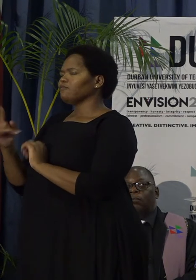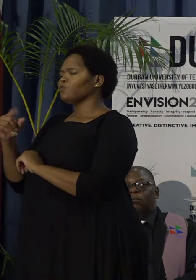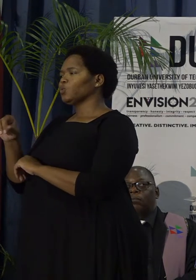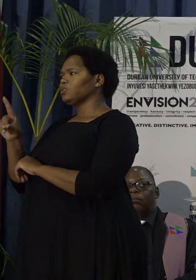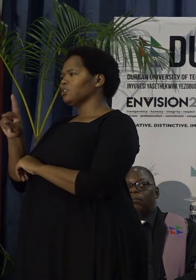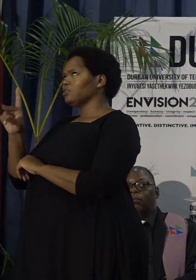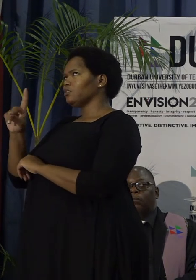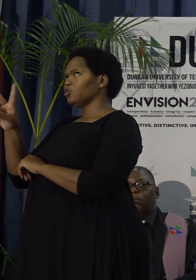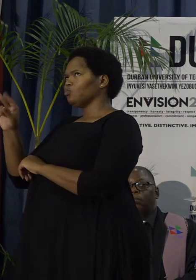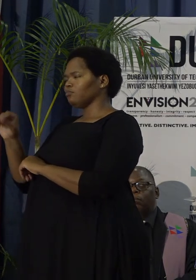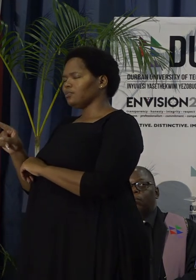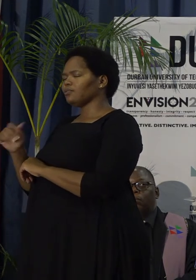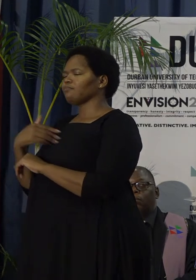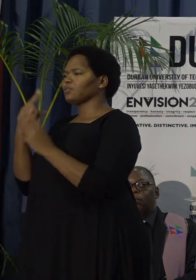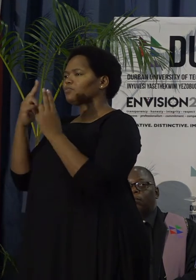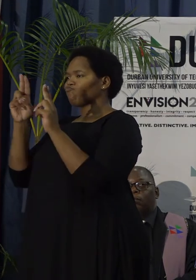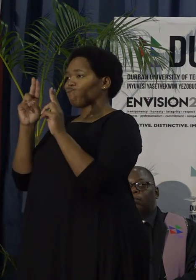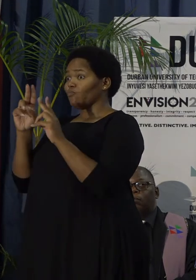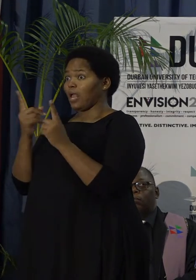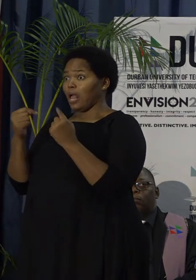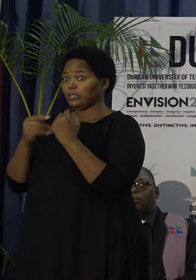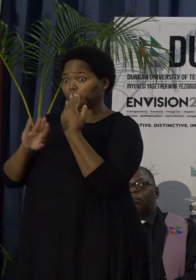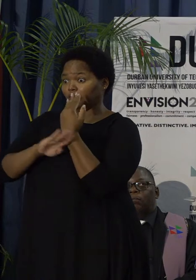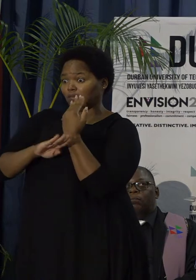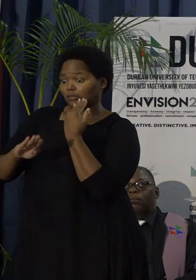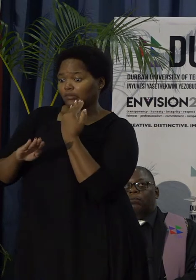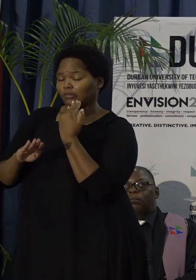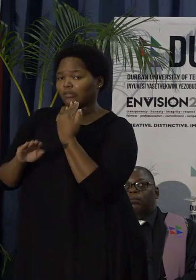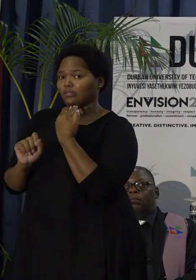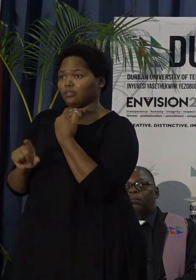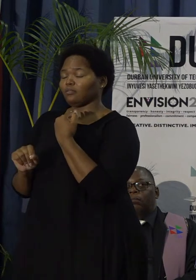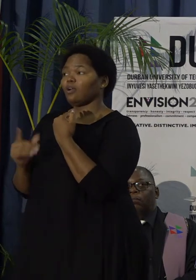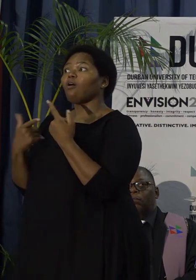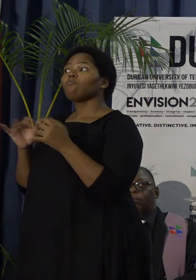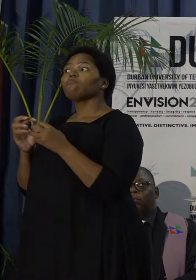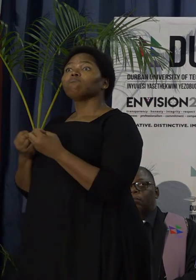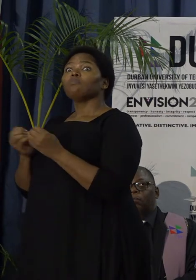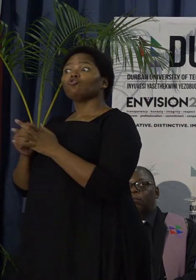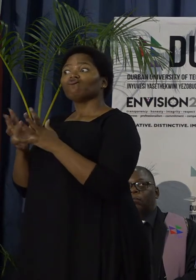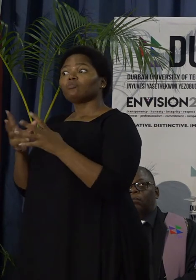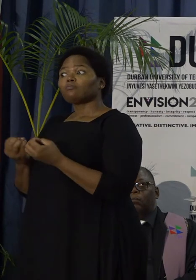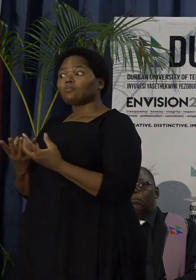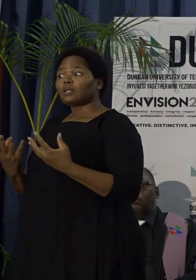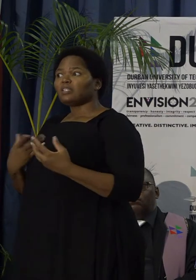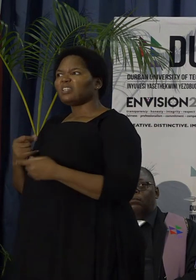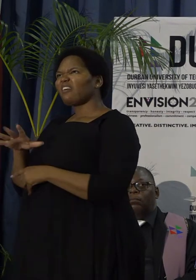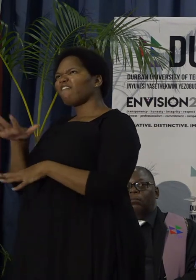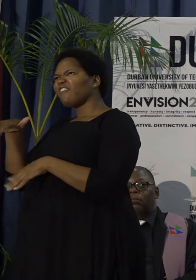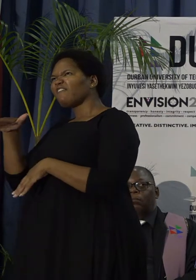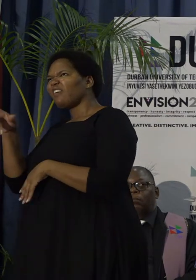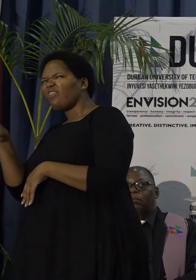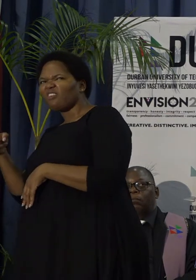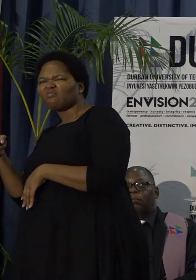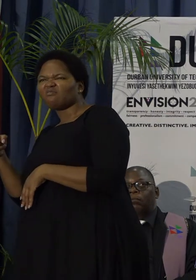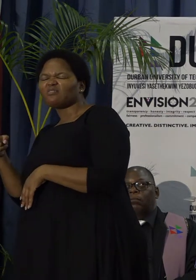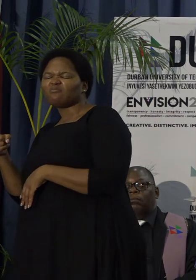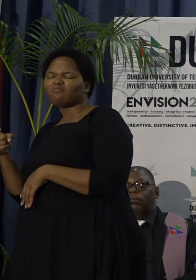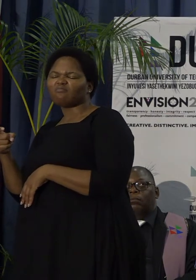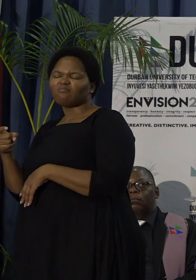The rest of the beds, which is a great majority, about maybe 15,000 or so,